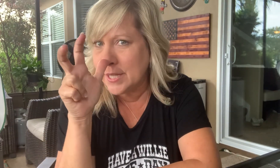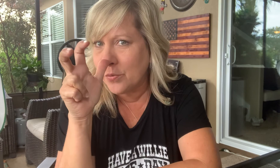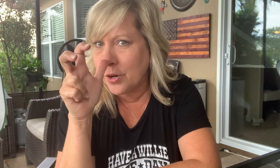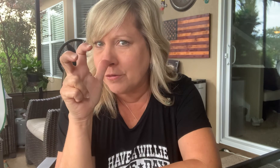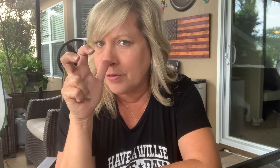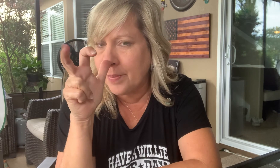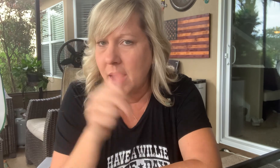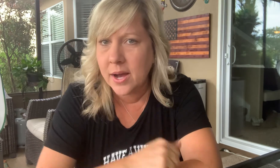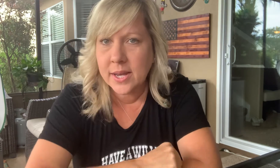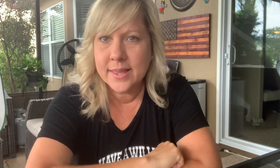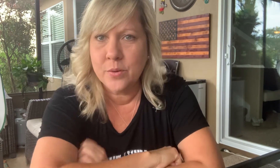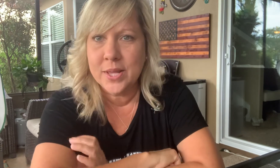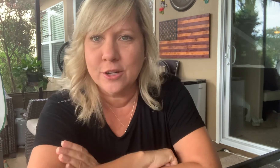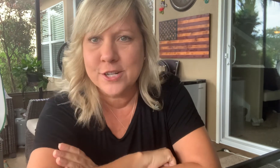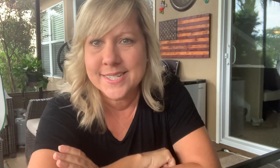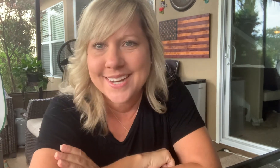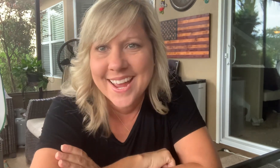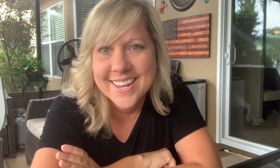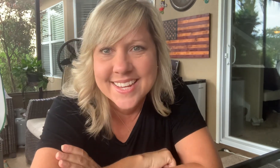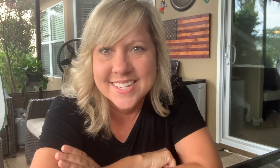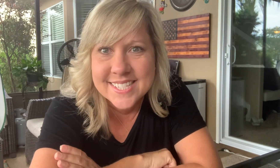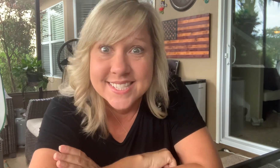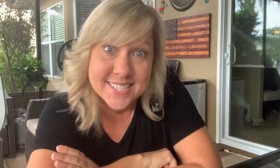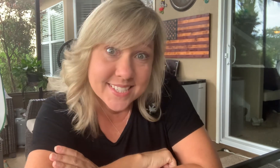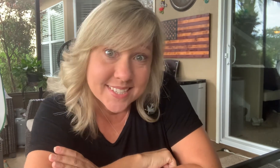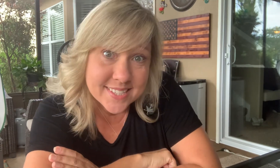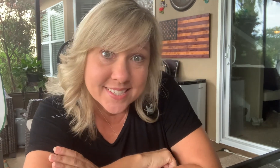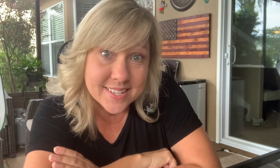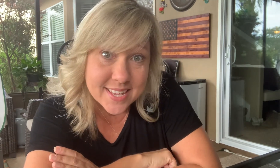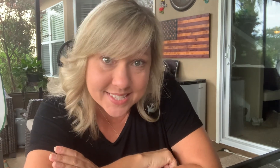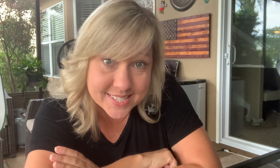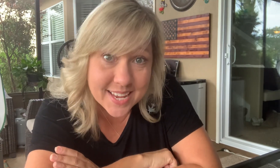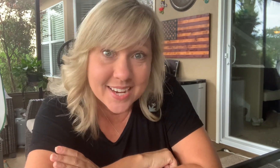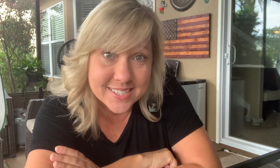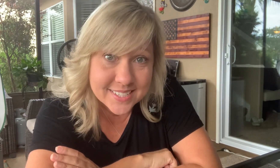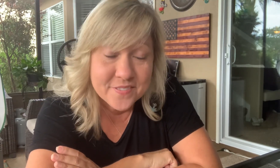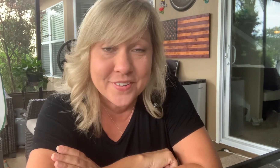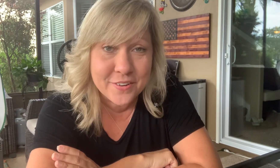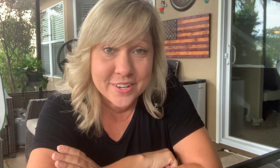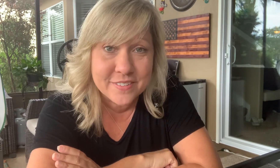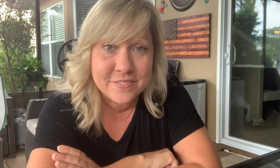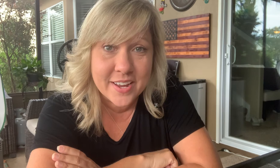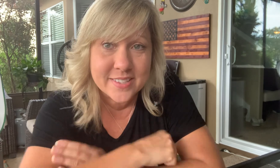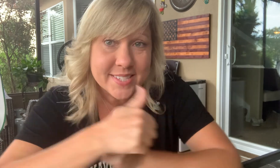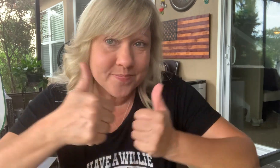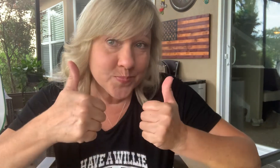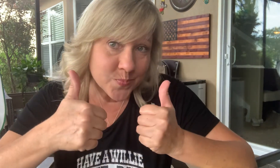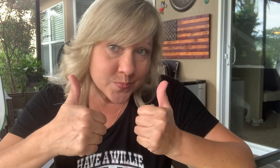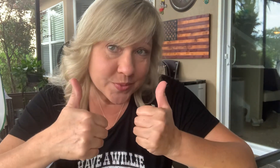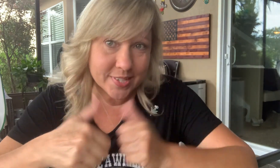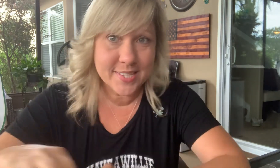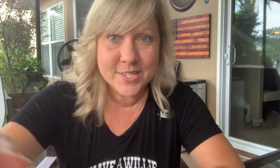word for bug that we learned today is insect. Very good, friends. See you soon.